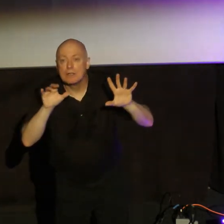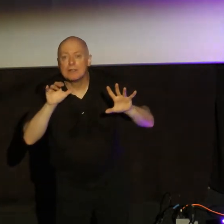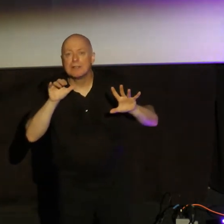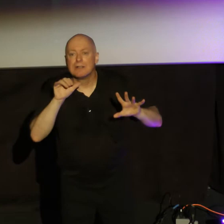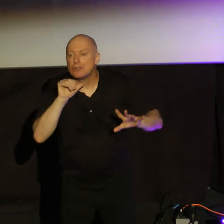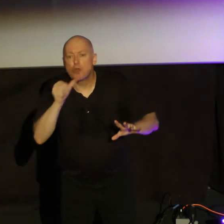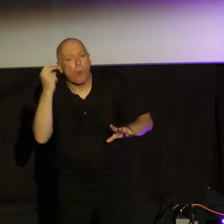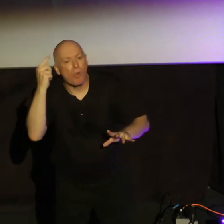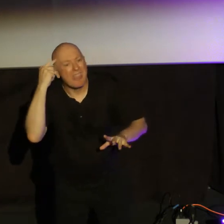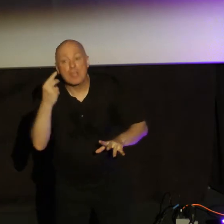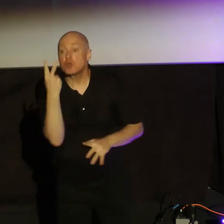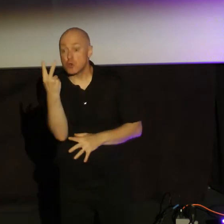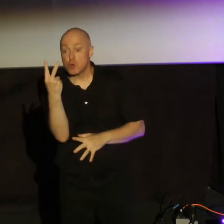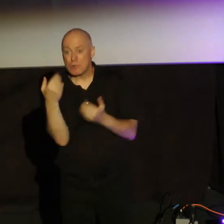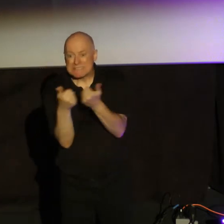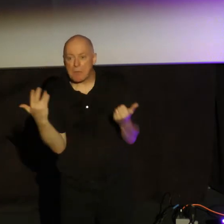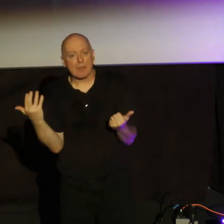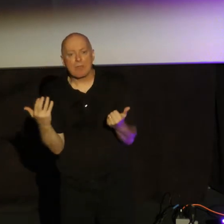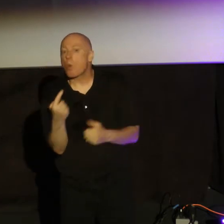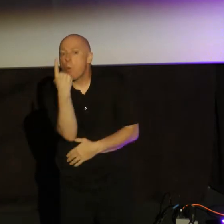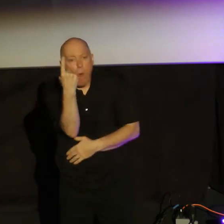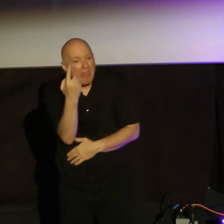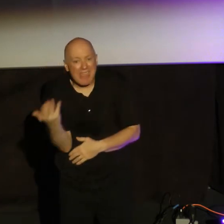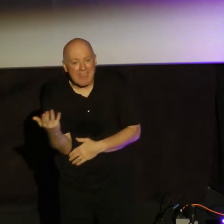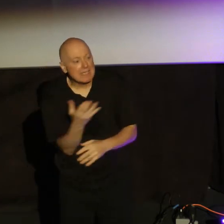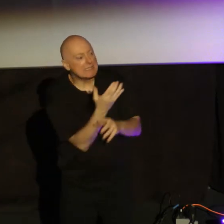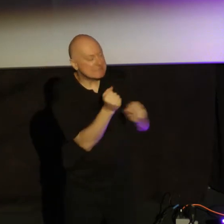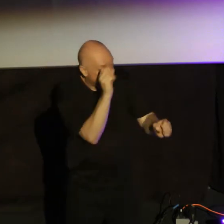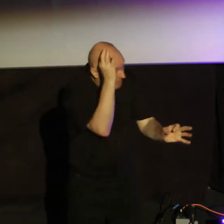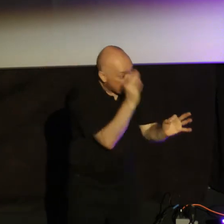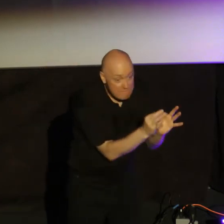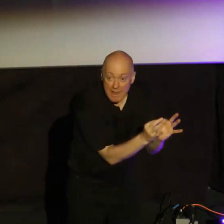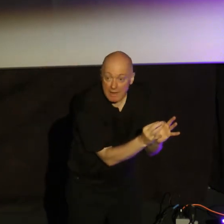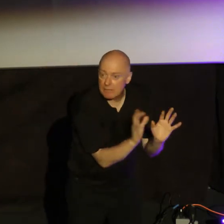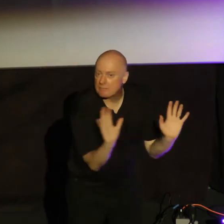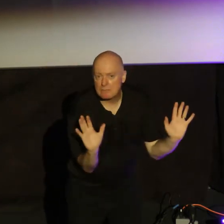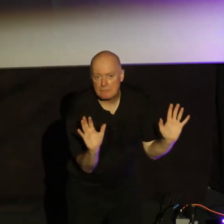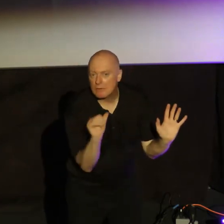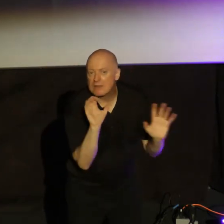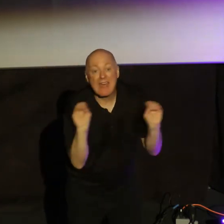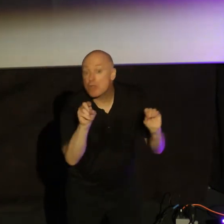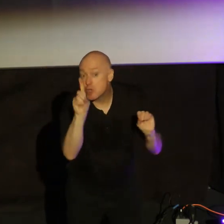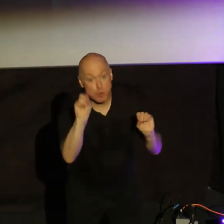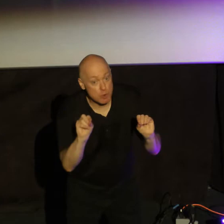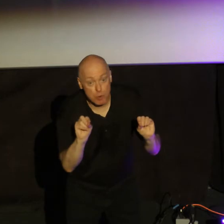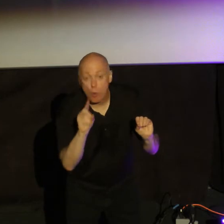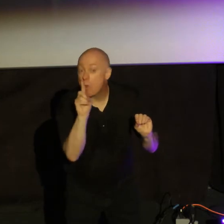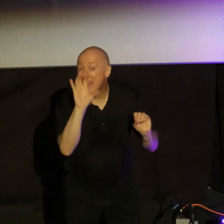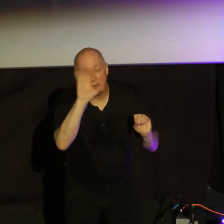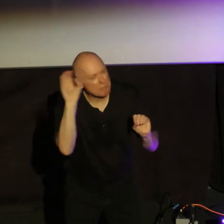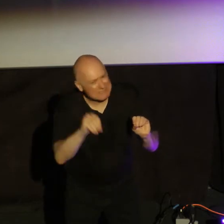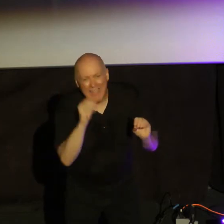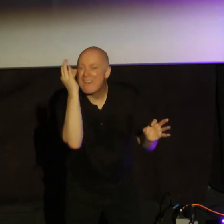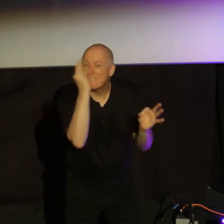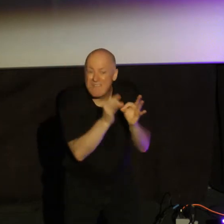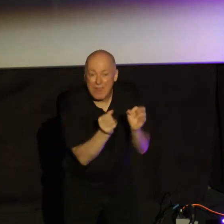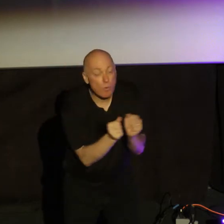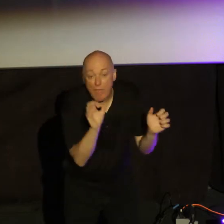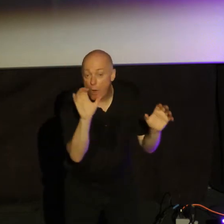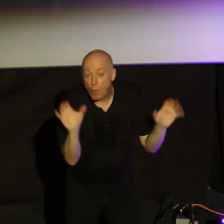separate things. They're one and the same. Saved by faith for sure. Nothing that you've done. Okay. 100% faith without works is dead. But